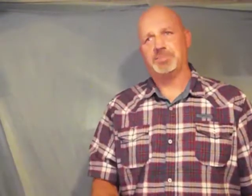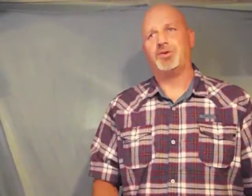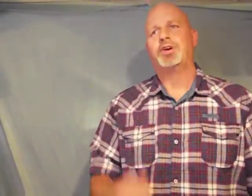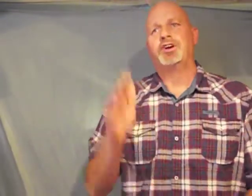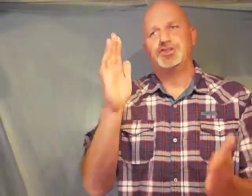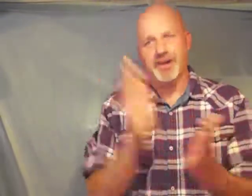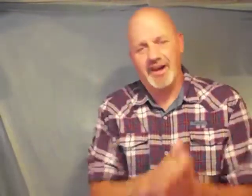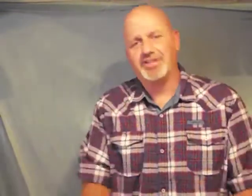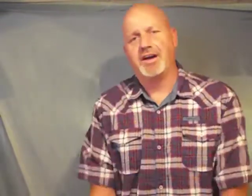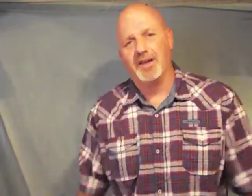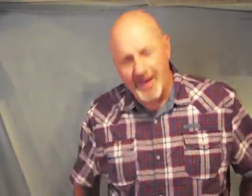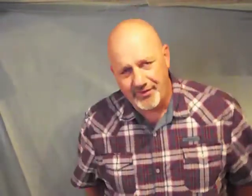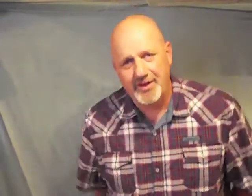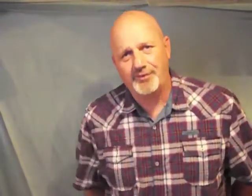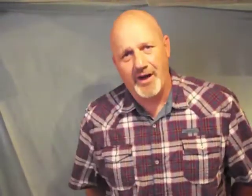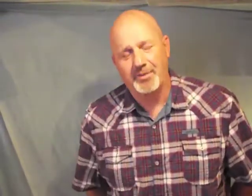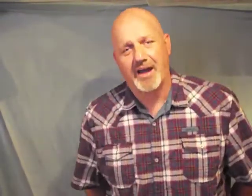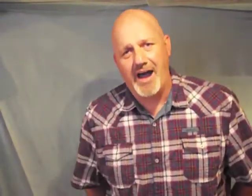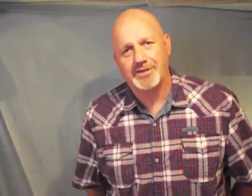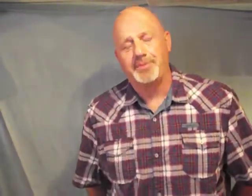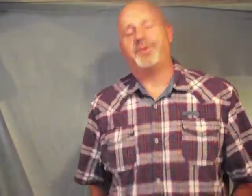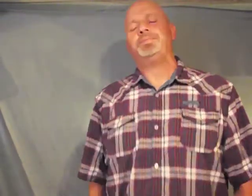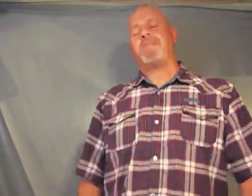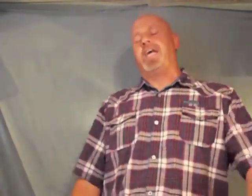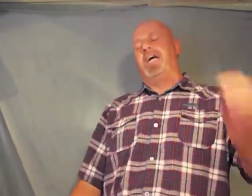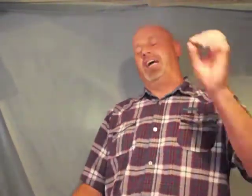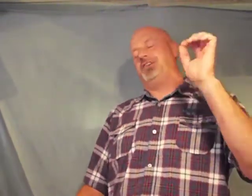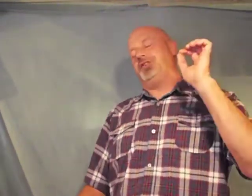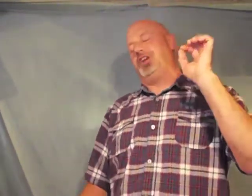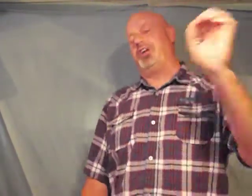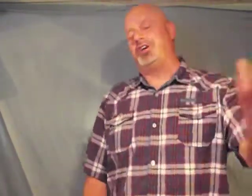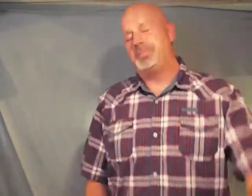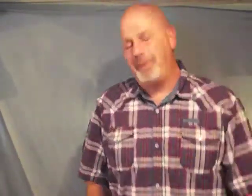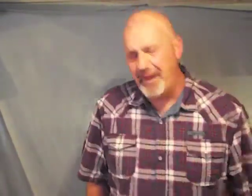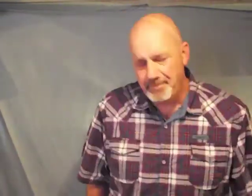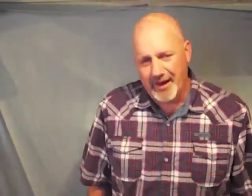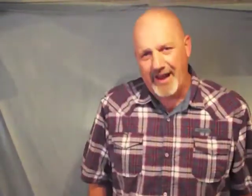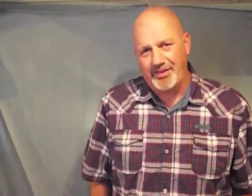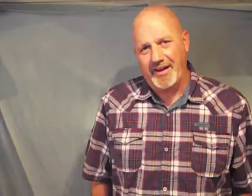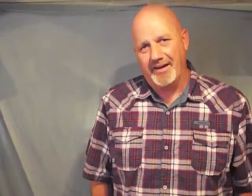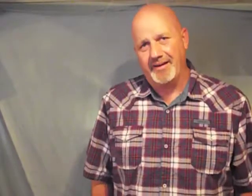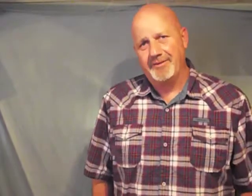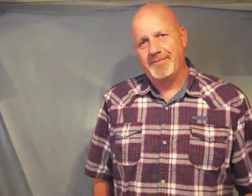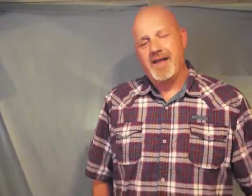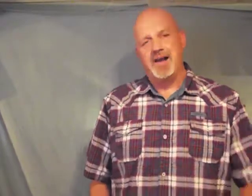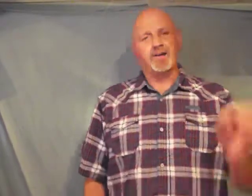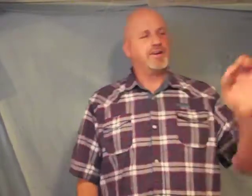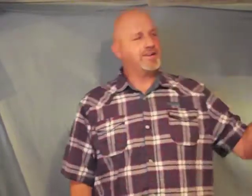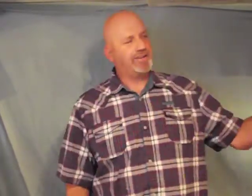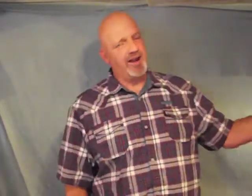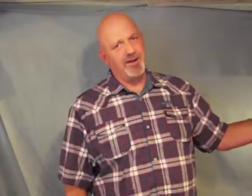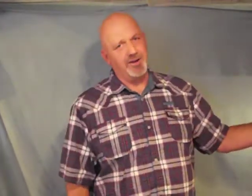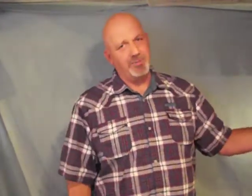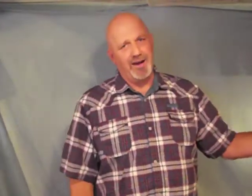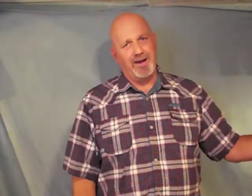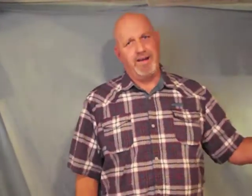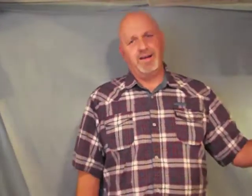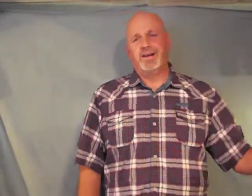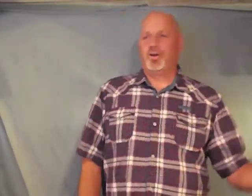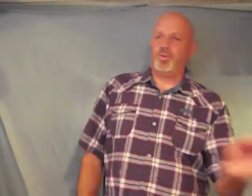should get their living from the gospel if you people out there are going to sit on your money while